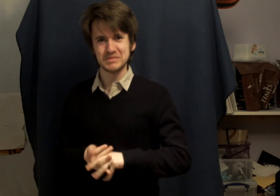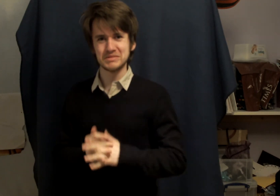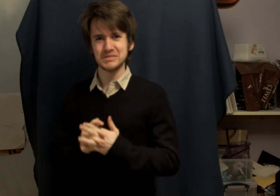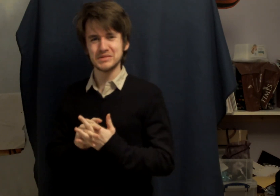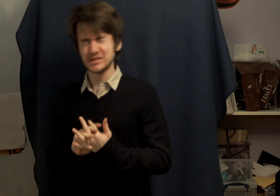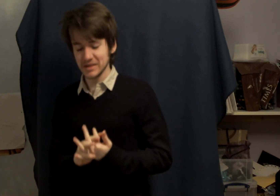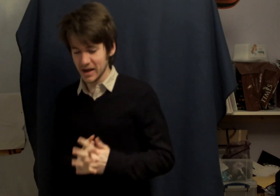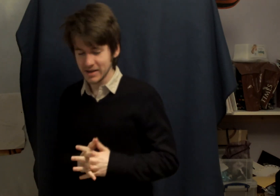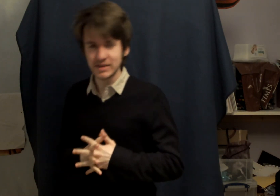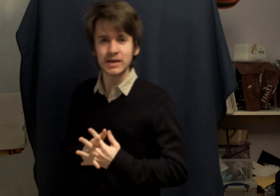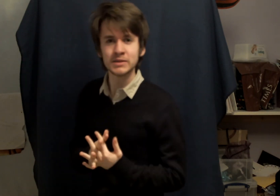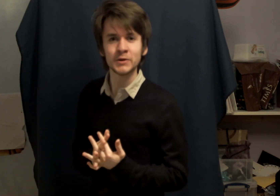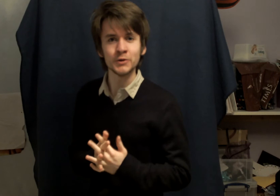I need you.